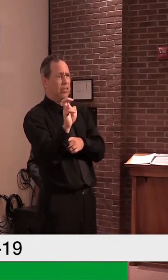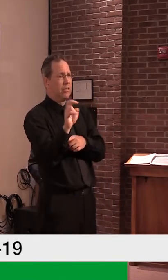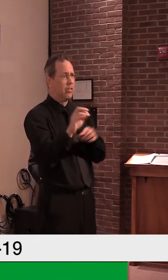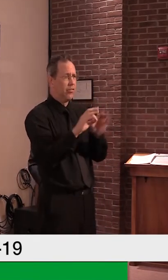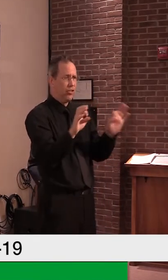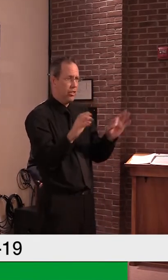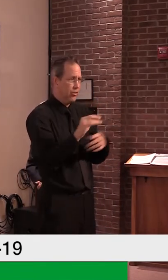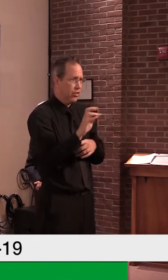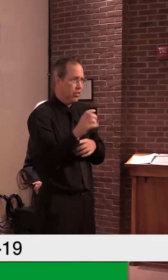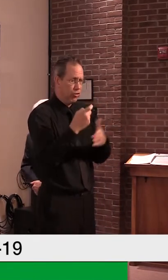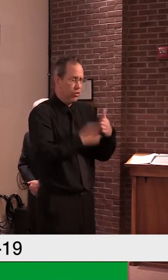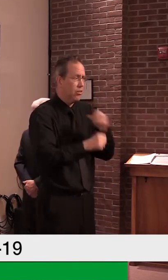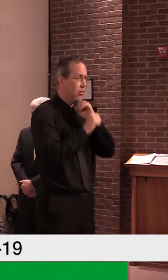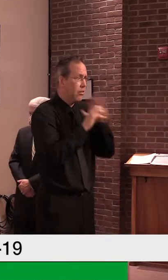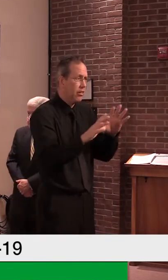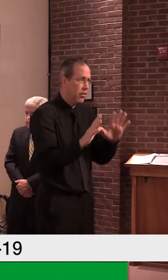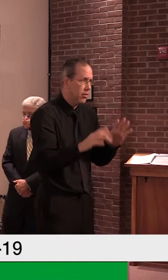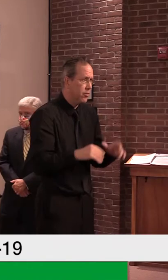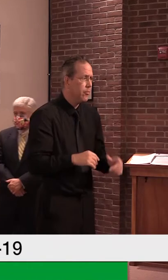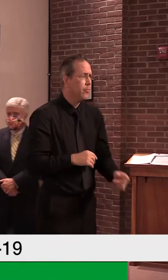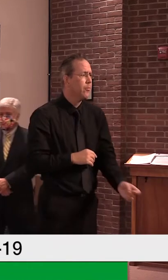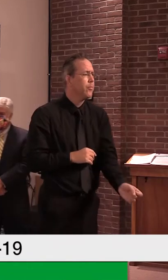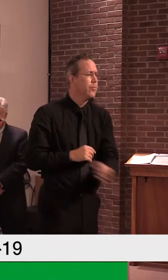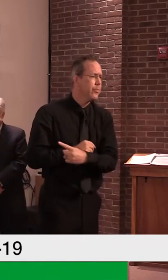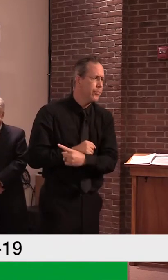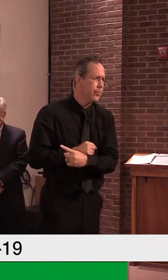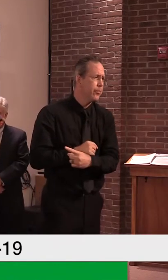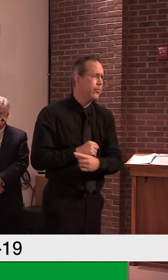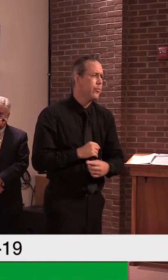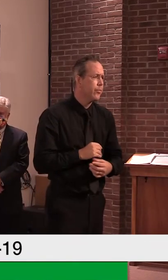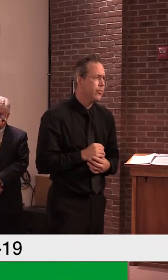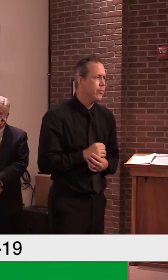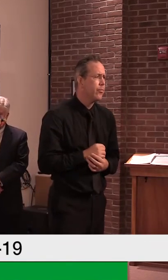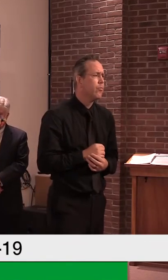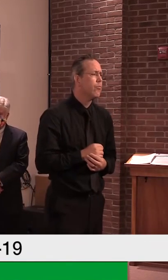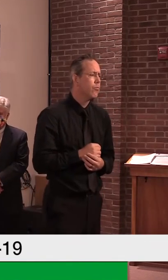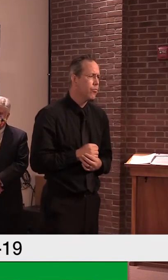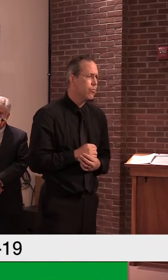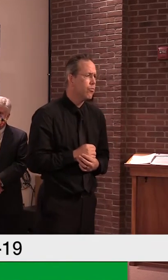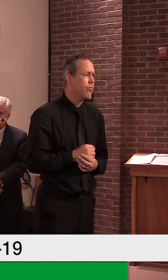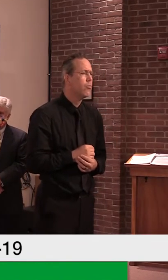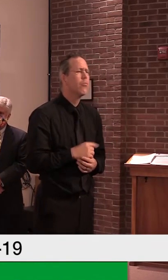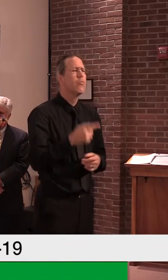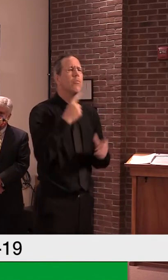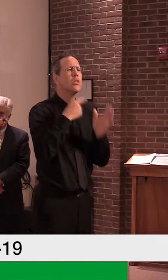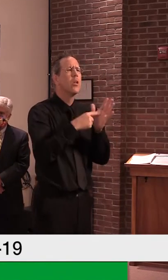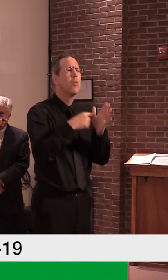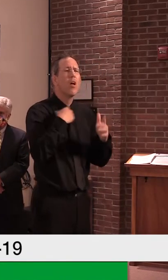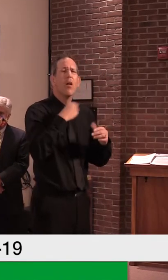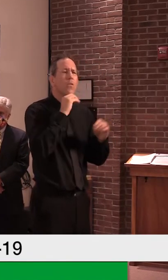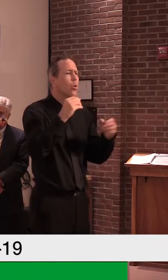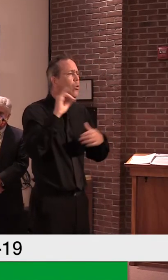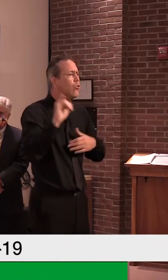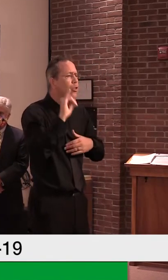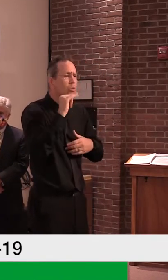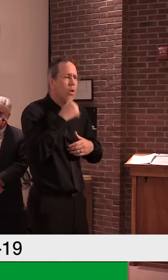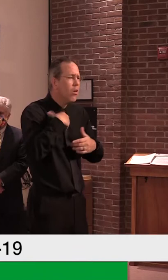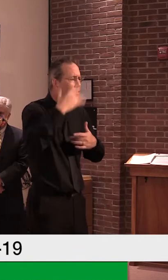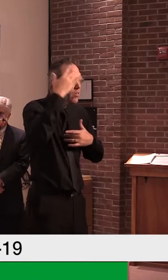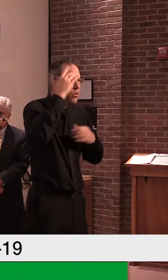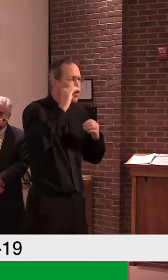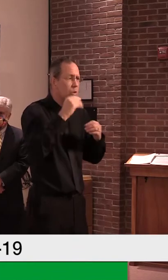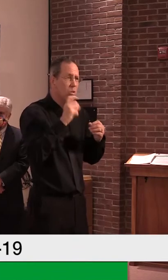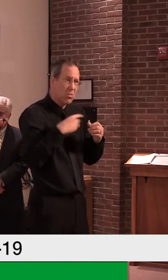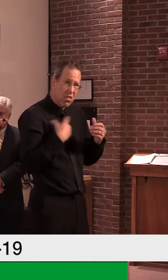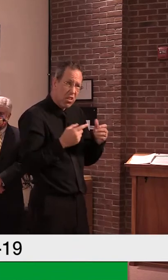somebody's uninsured and they're showing symptoms, they have to go through a doctor. So they have, we have, you we have a lot of resources